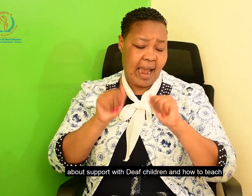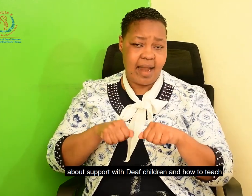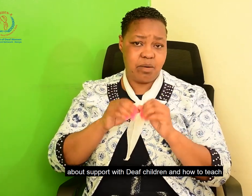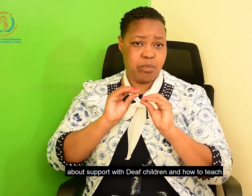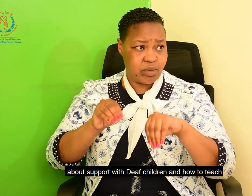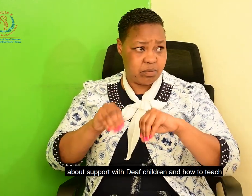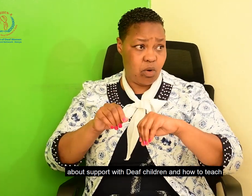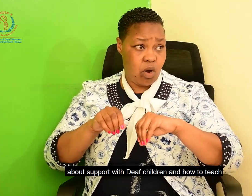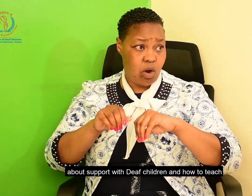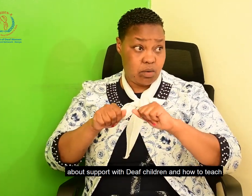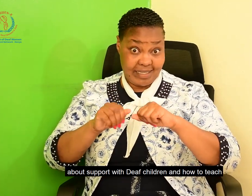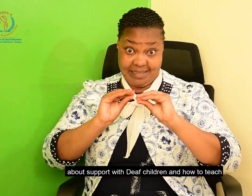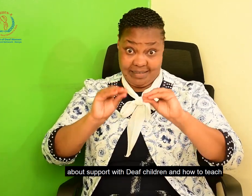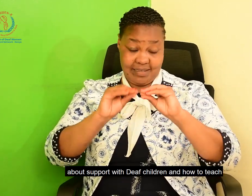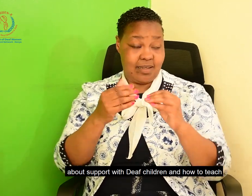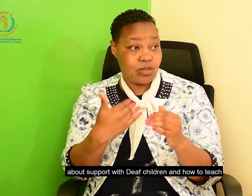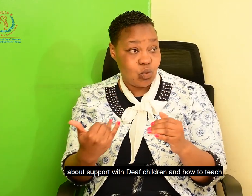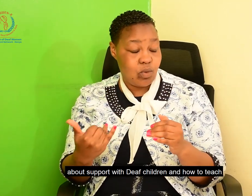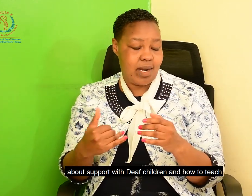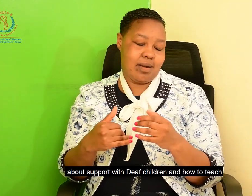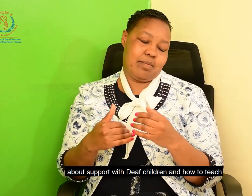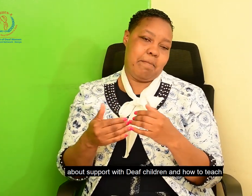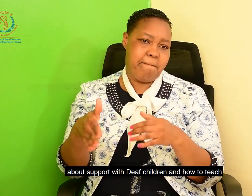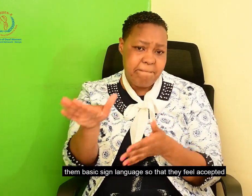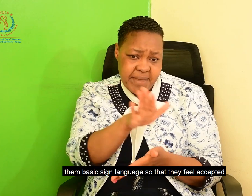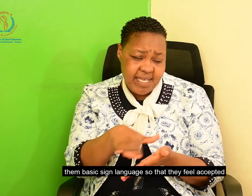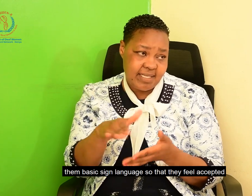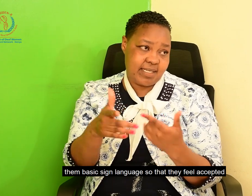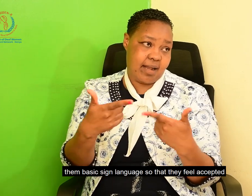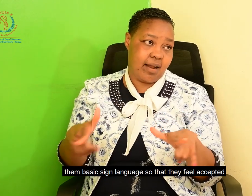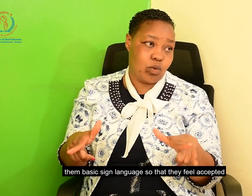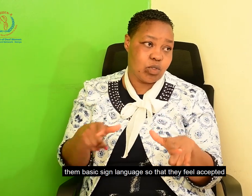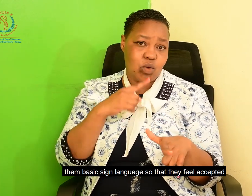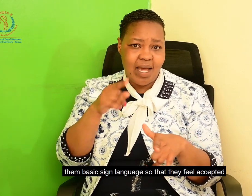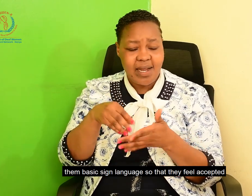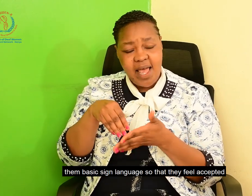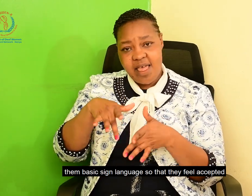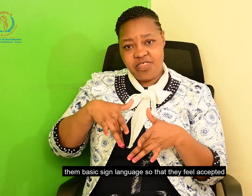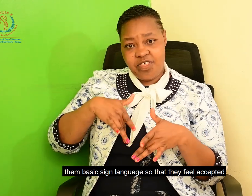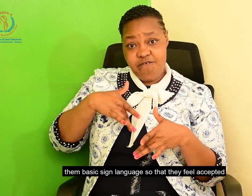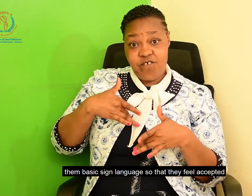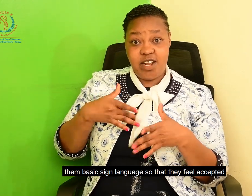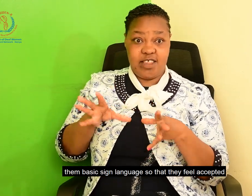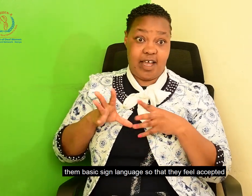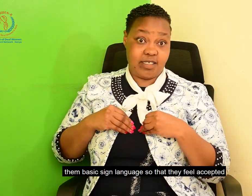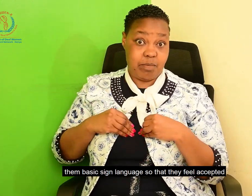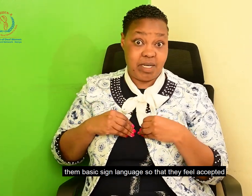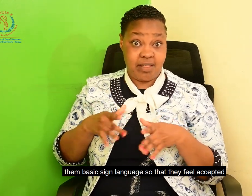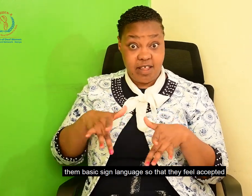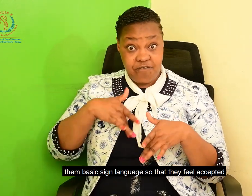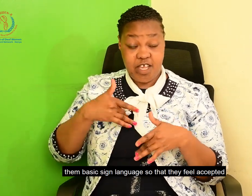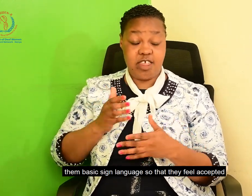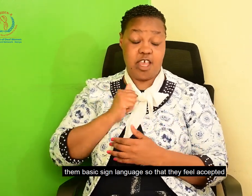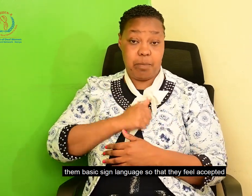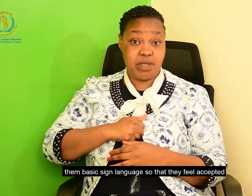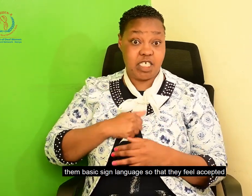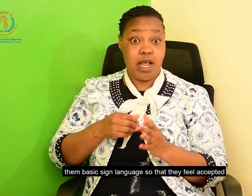it's possible to teach the children basic sign language. So that they can feel accepted, they can